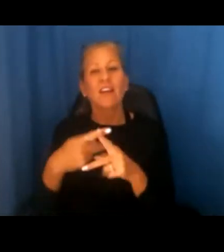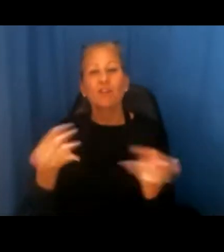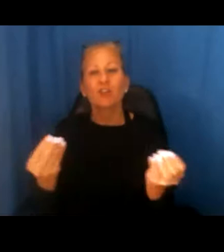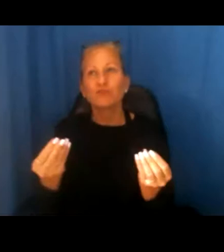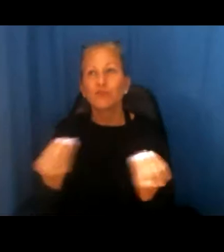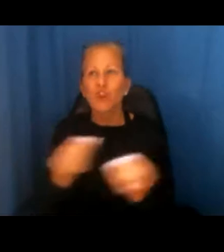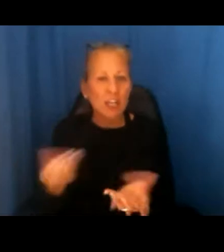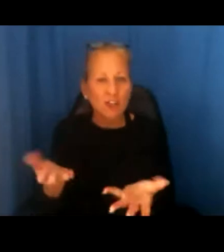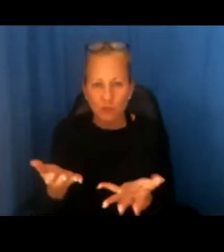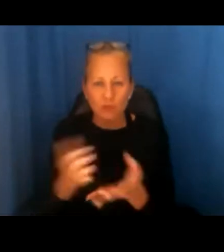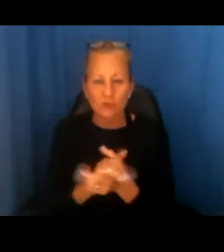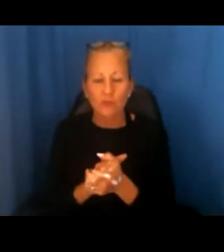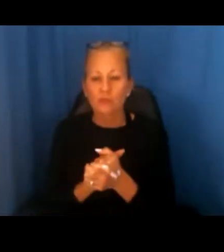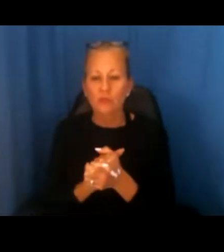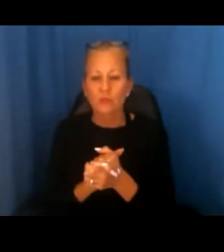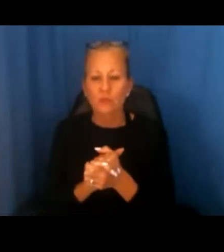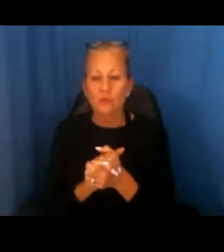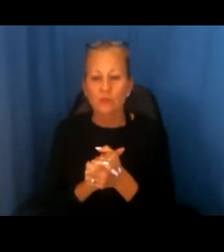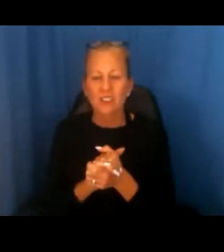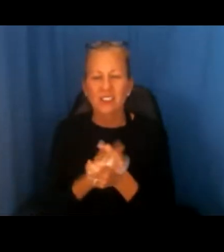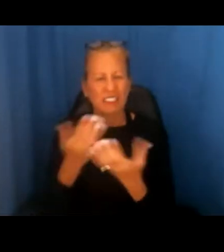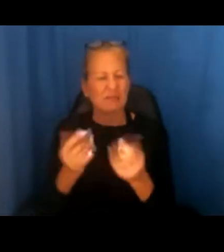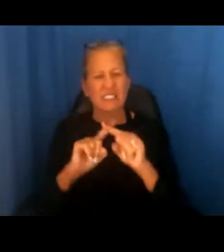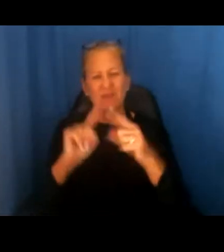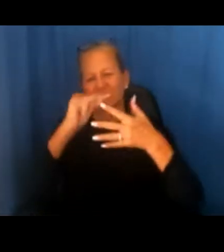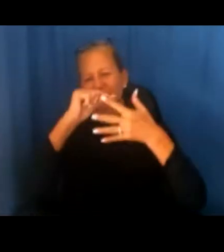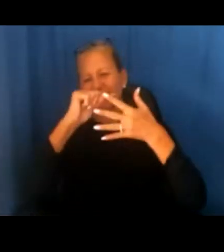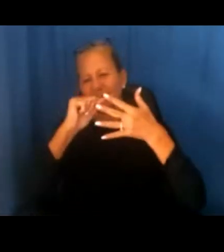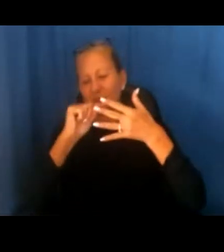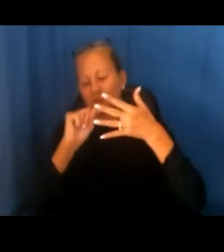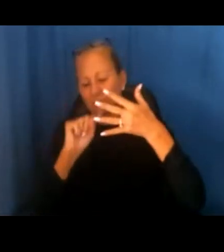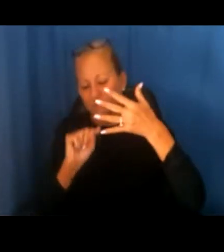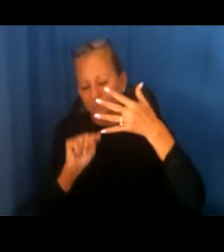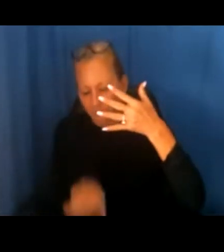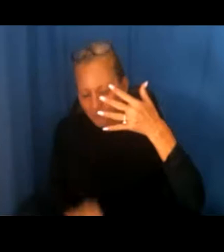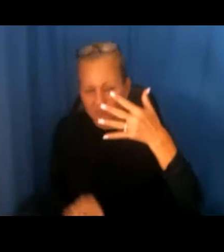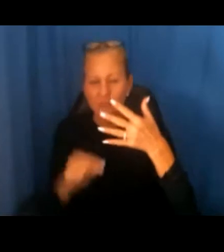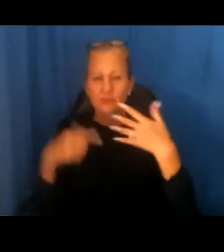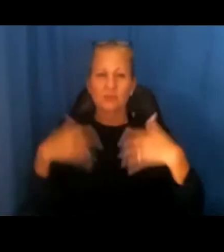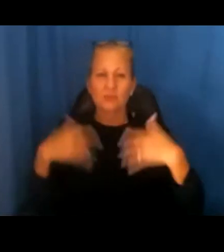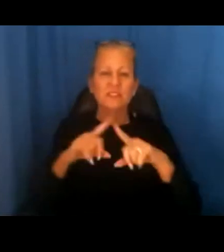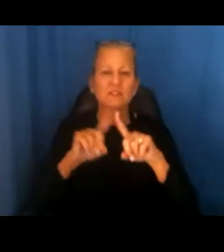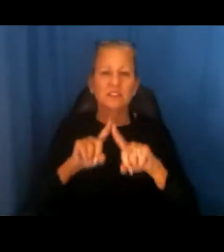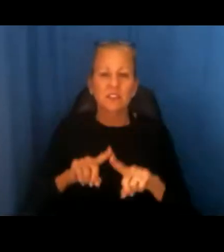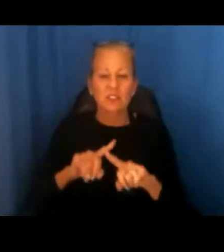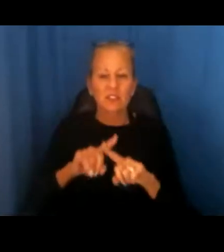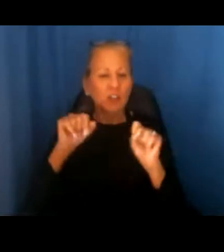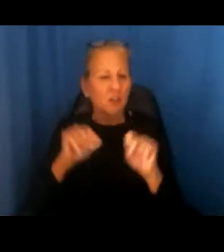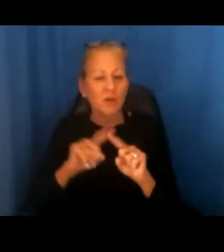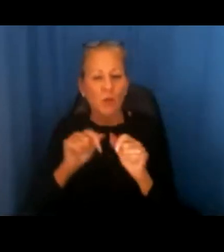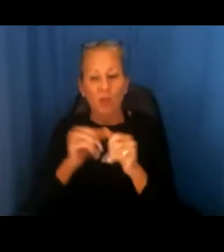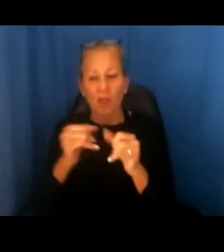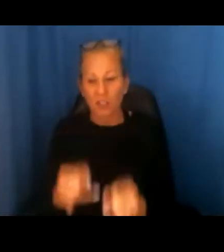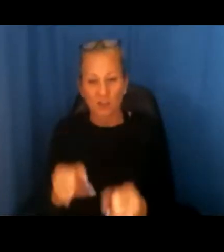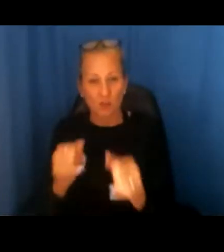So there can be many, many different types of reasonable accommodations that an individual with a